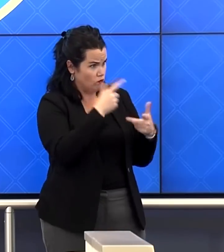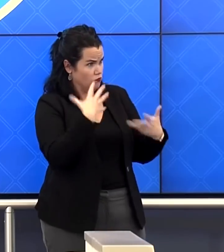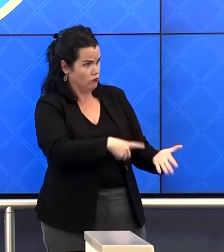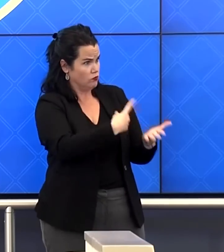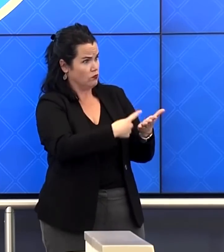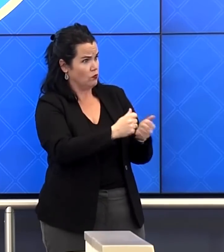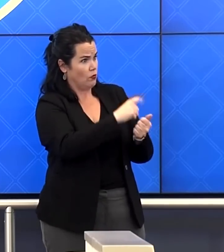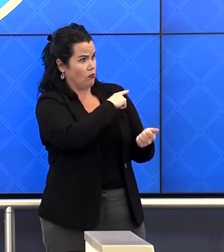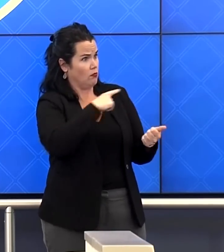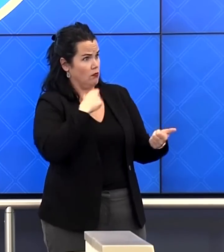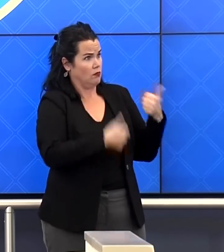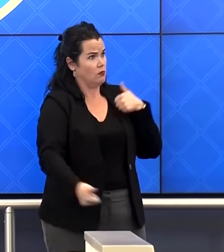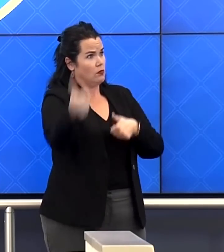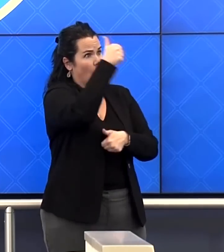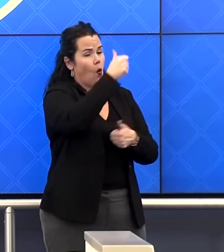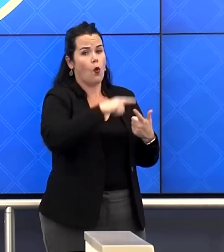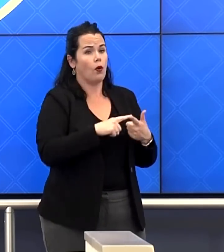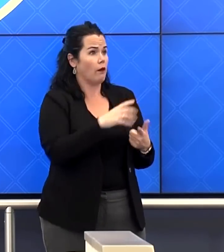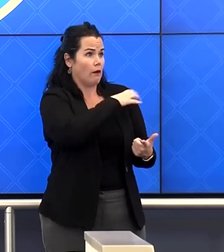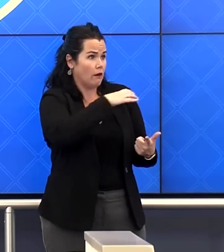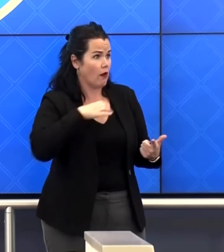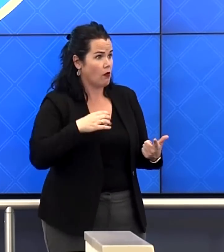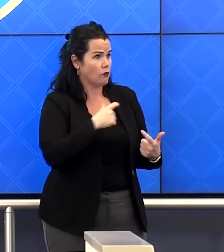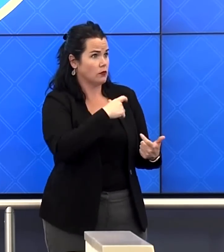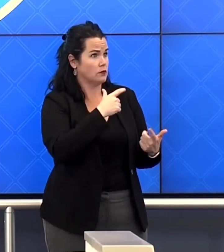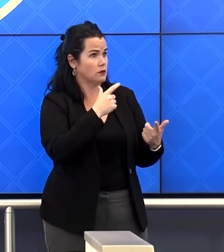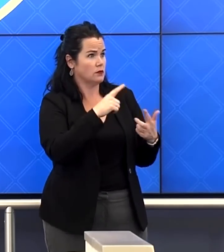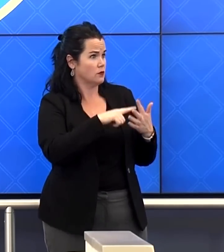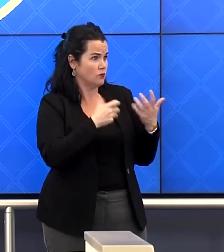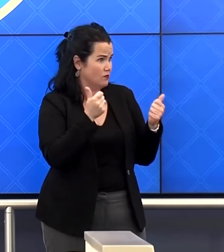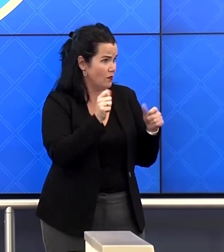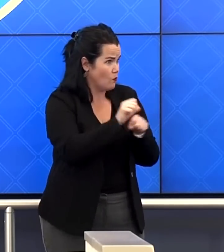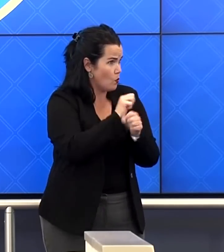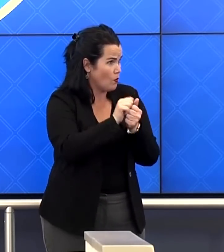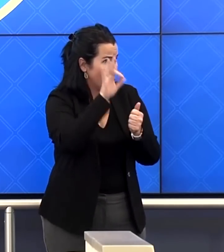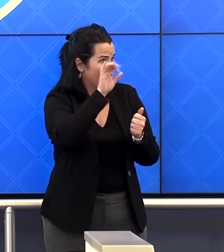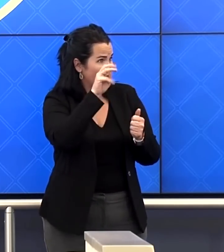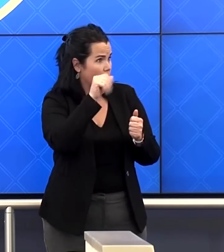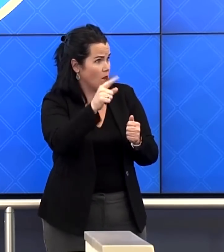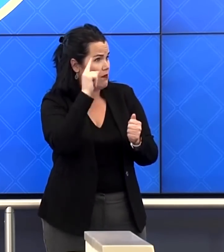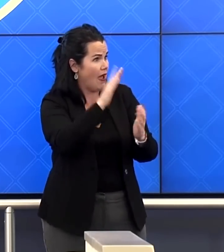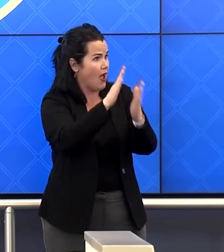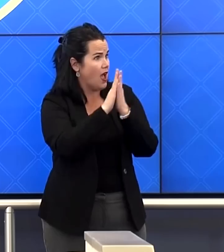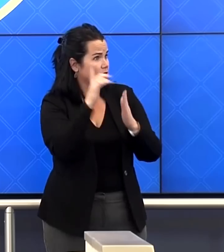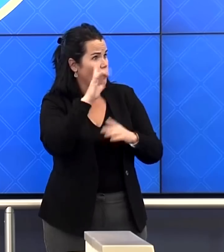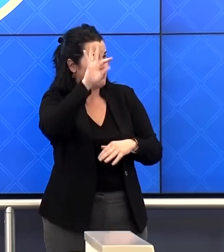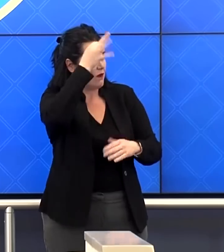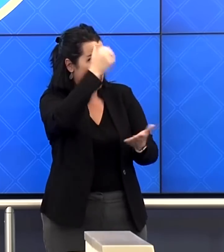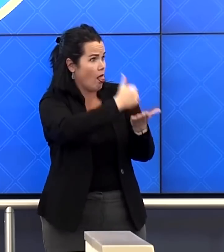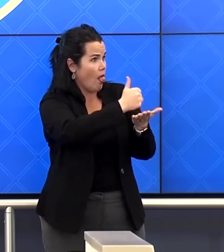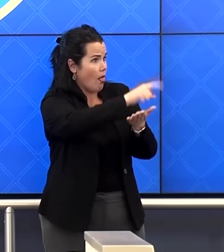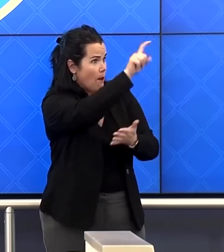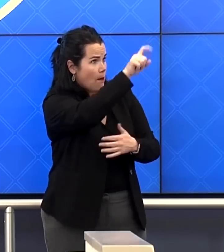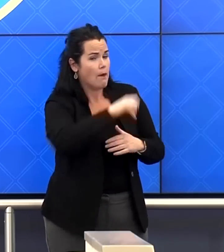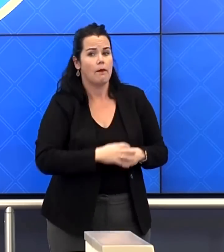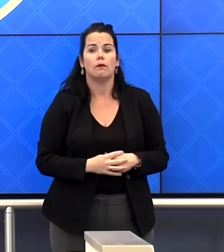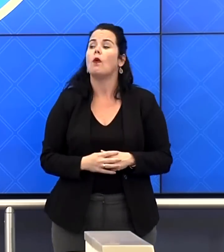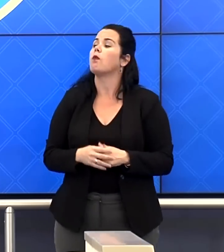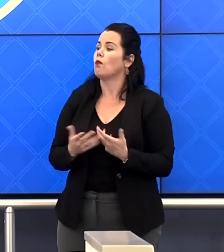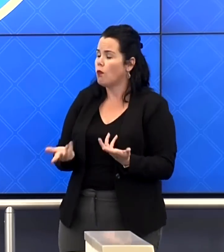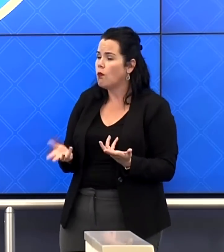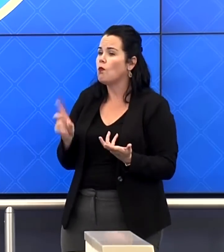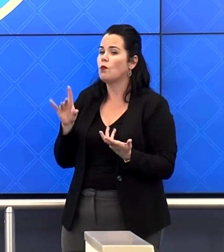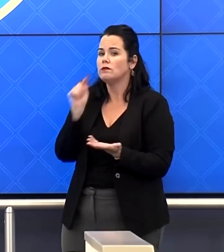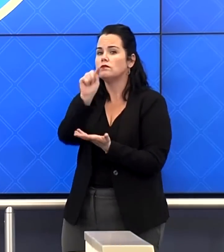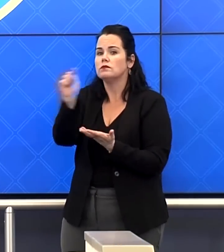leaders or congressional members as far as working with FEMA to get some federal assistance right now? Yeah, so we had a call earlier with stakeholders